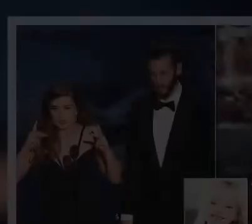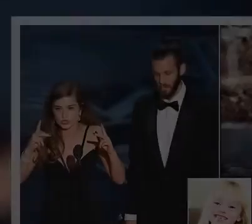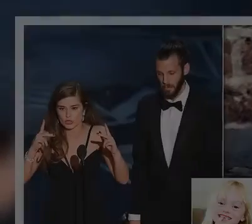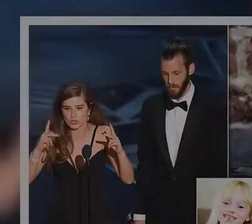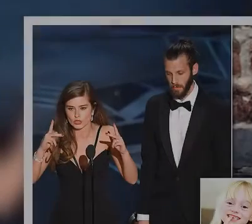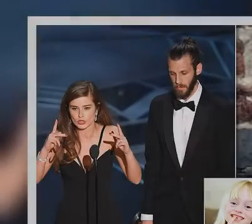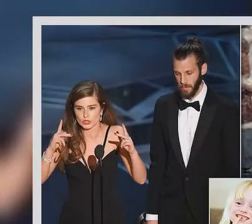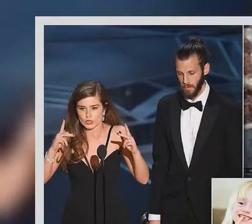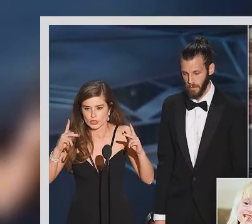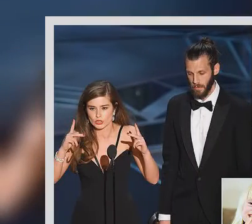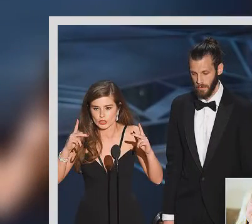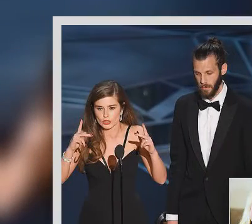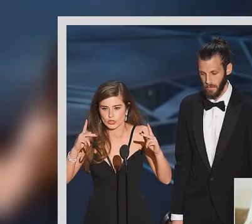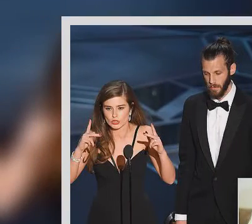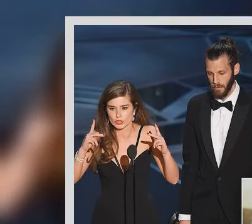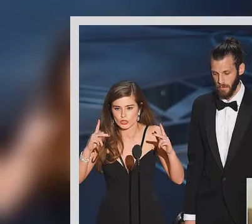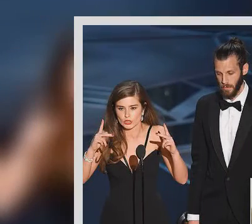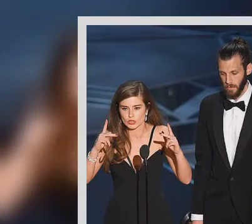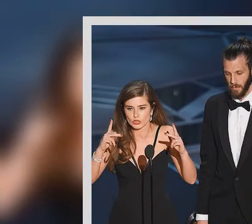with her mum.